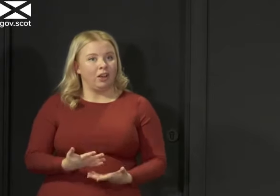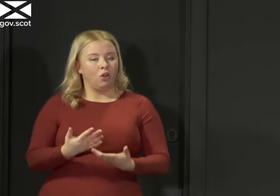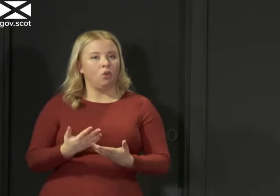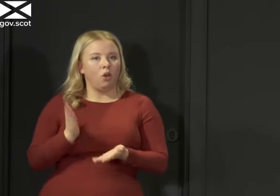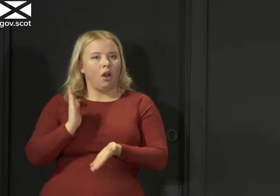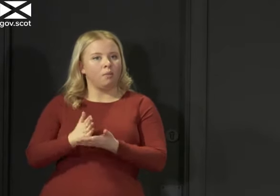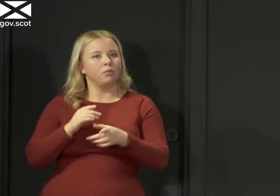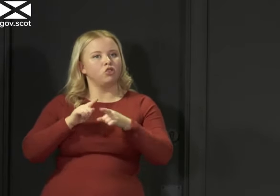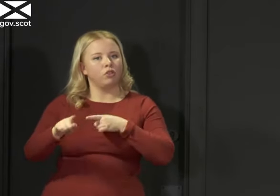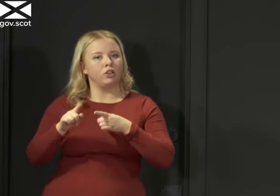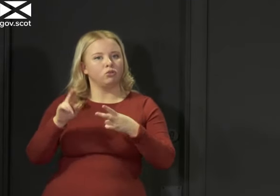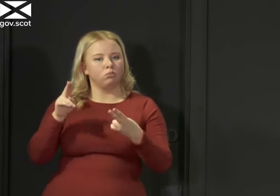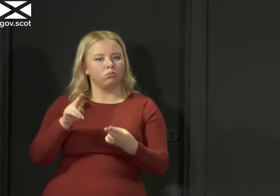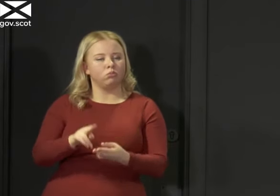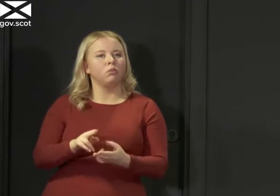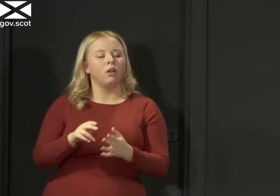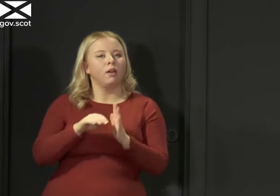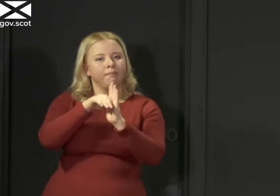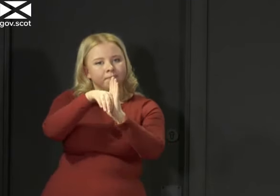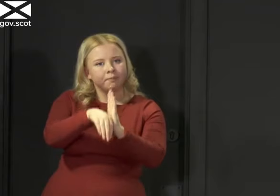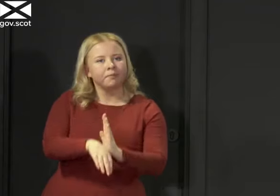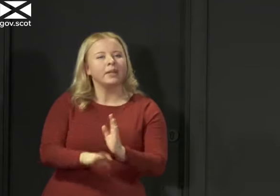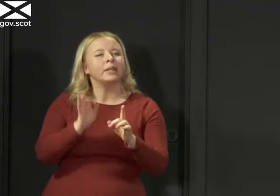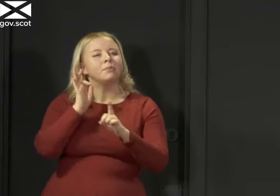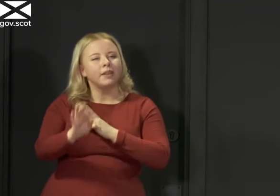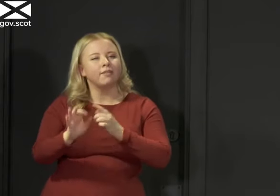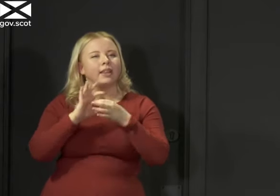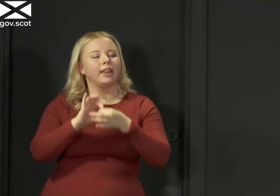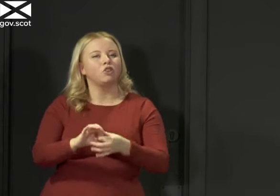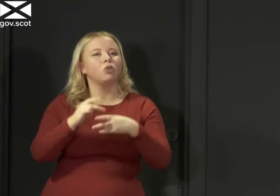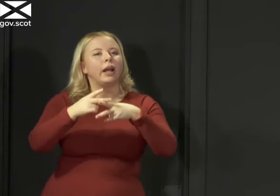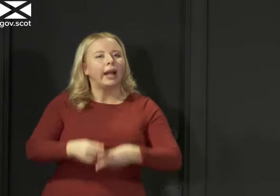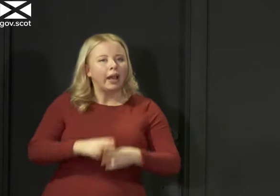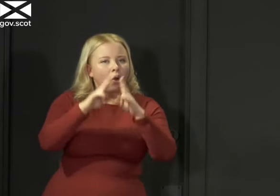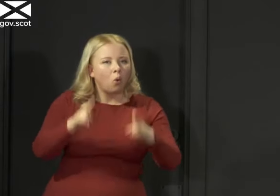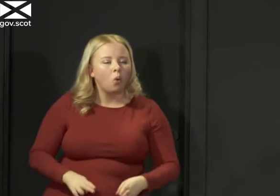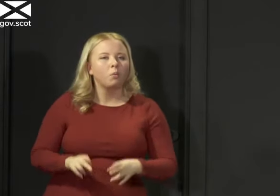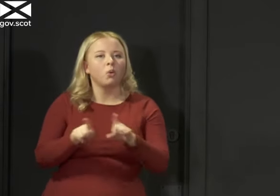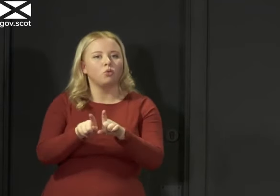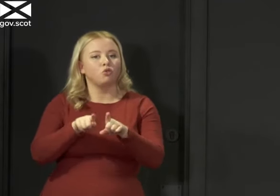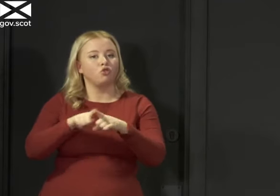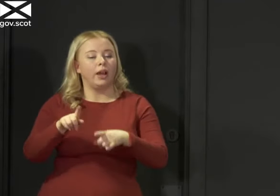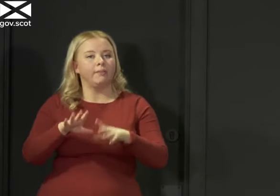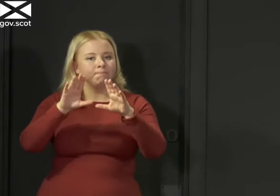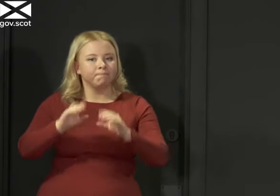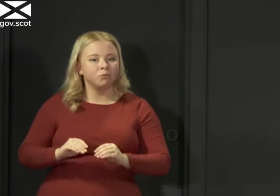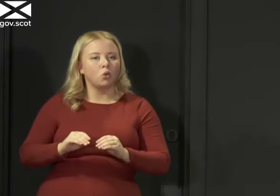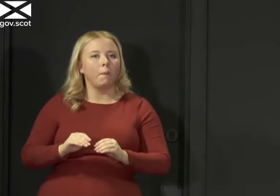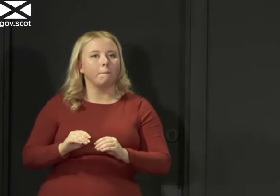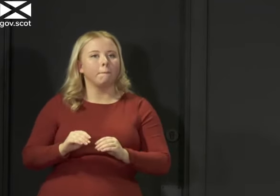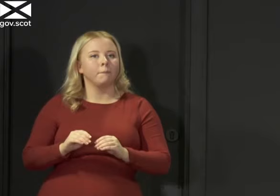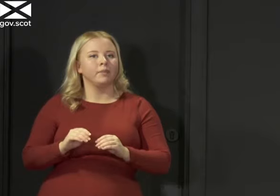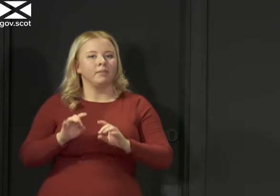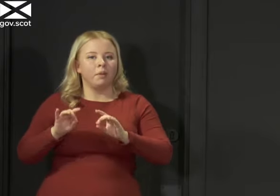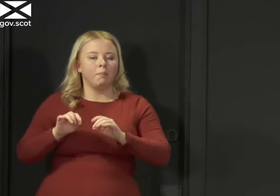to get it down further, and that's particularly the steps we're taking in care homes, steps we're taking to try to stop infection transmitting within